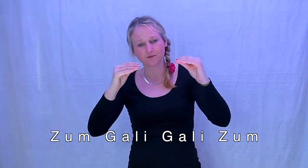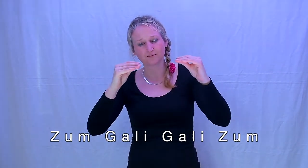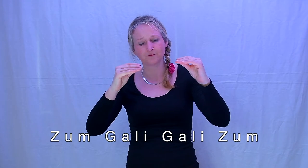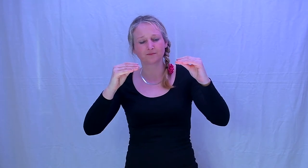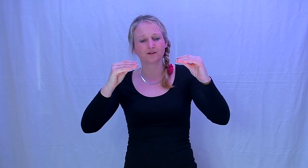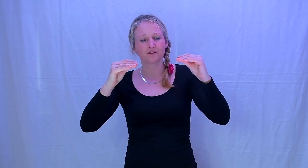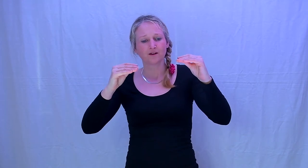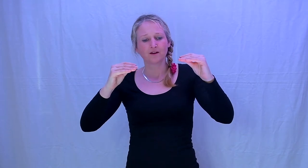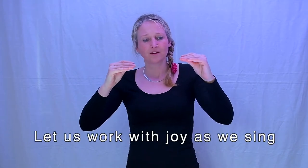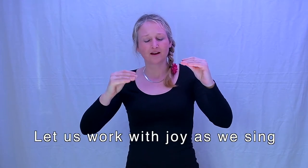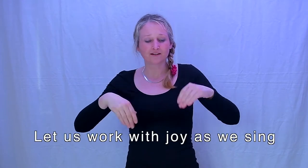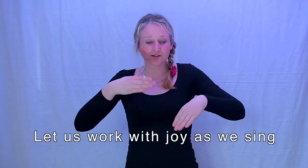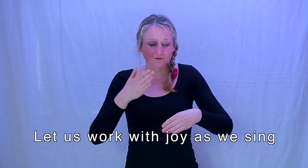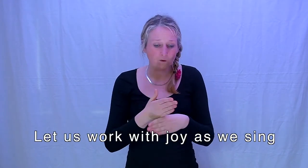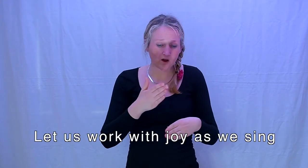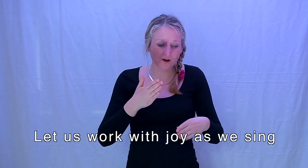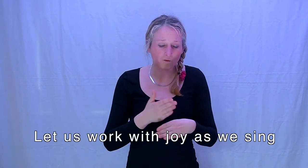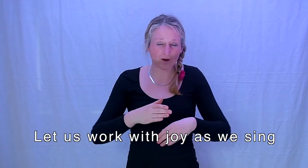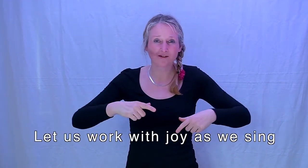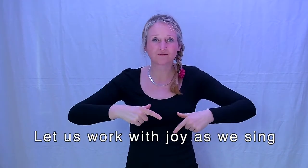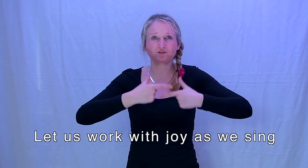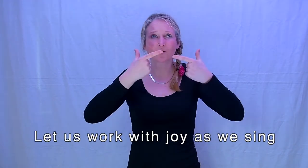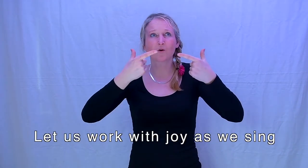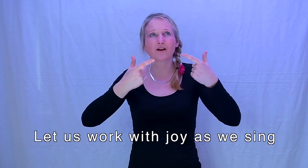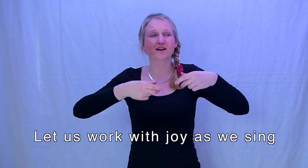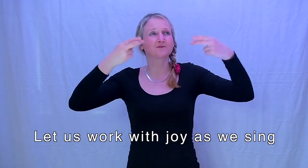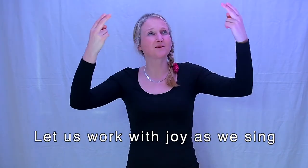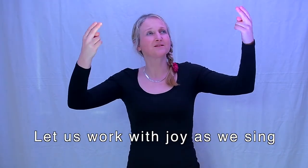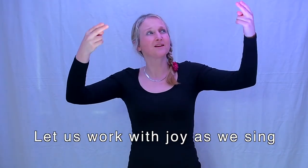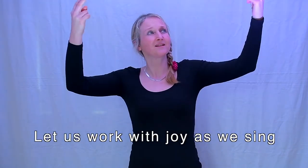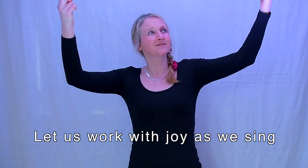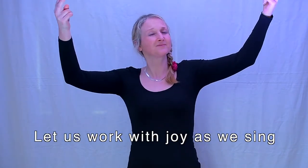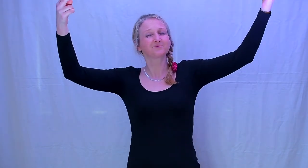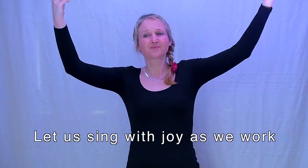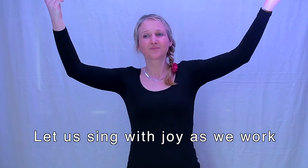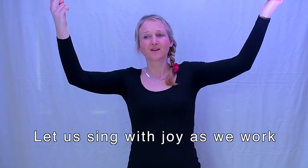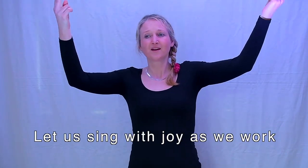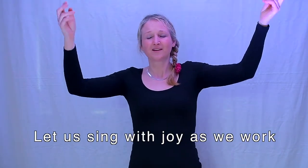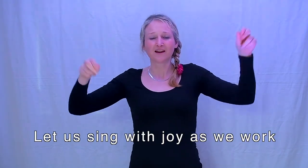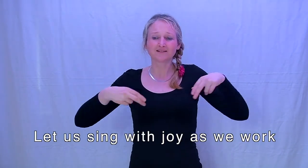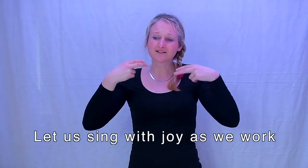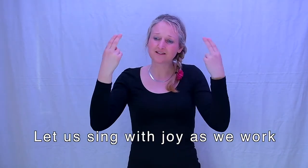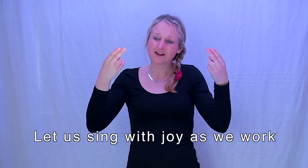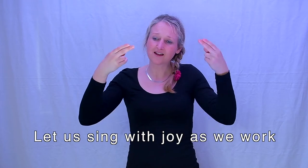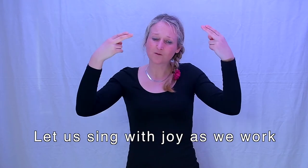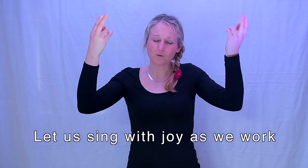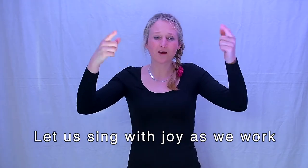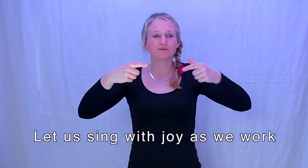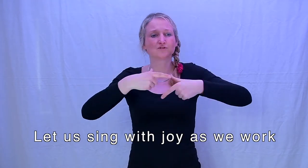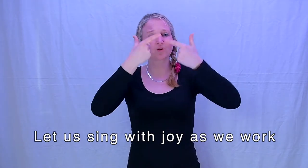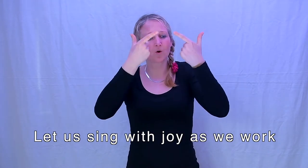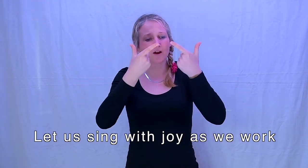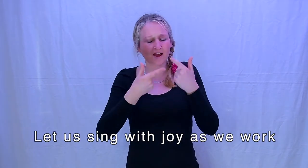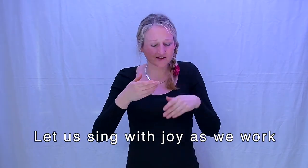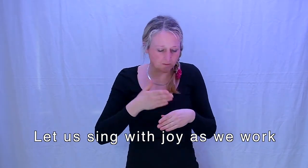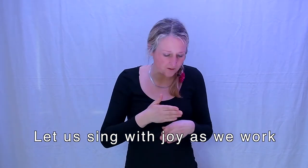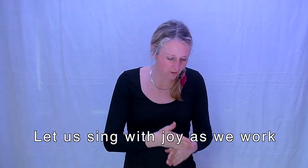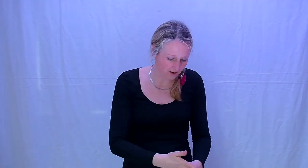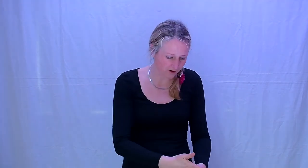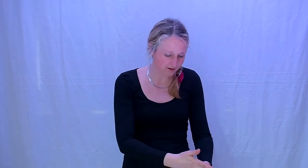Let us work with joy as we sing Let us sing with joy as we work